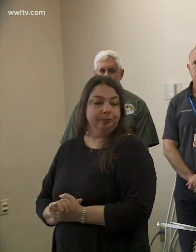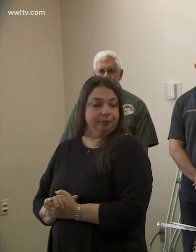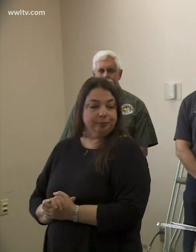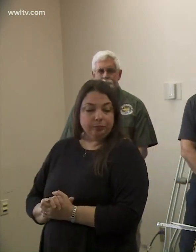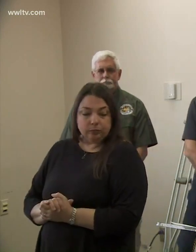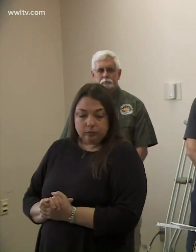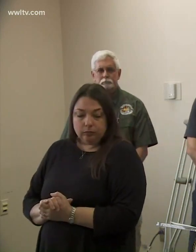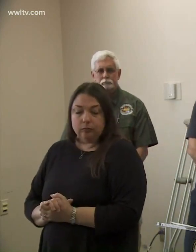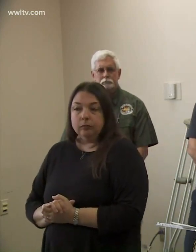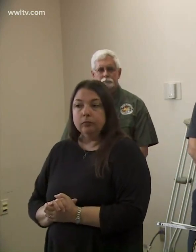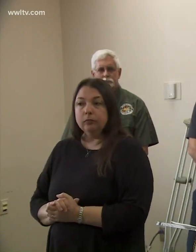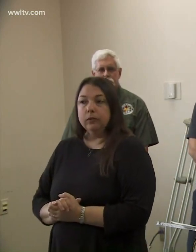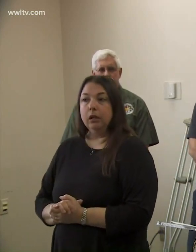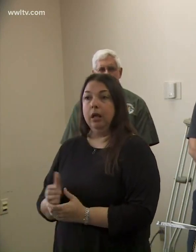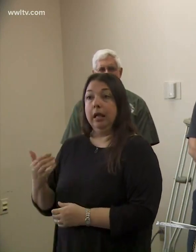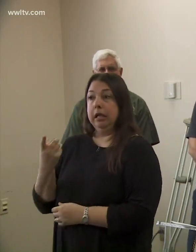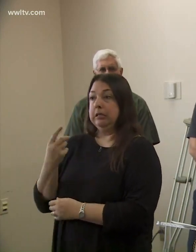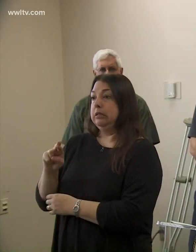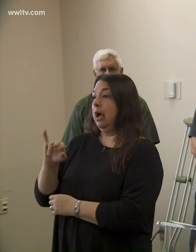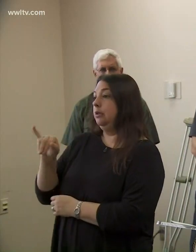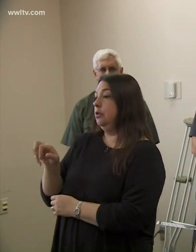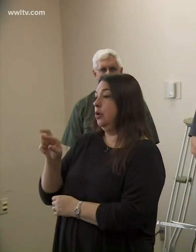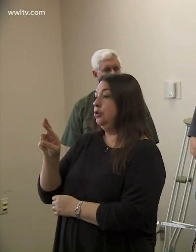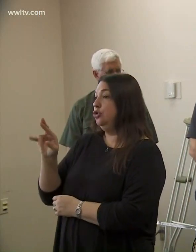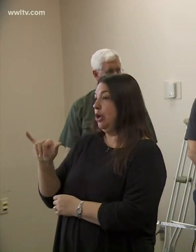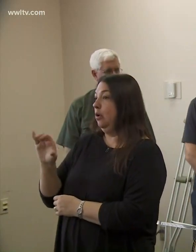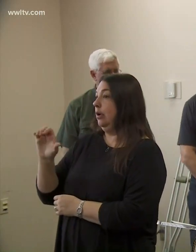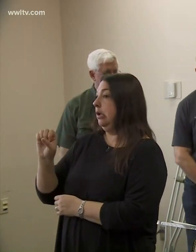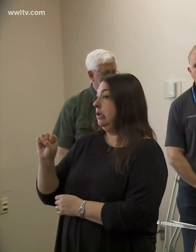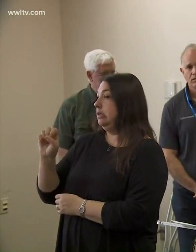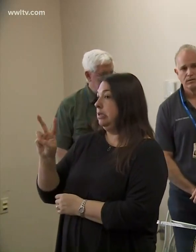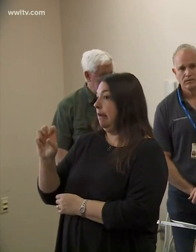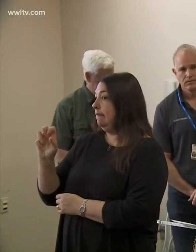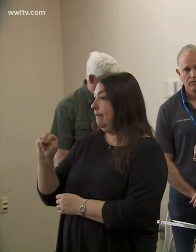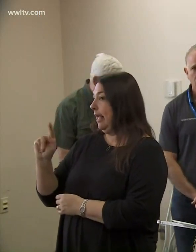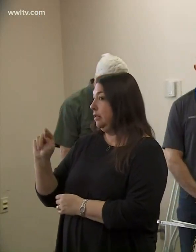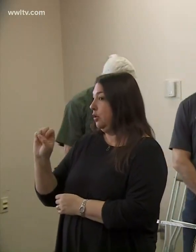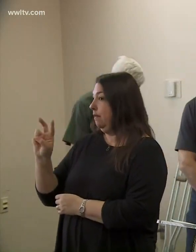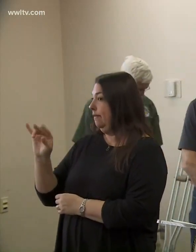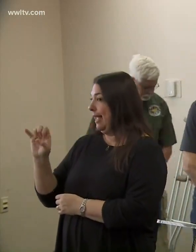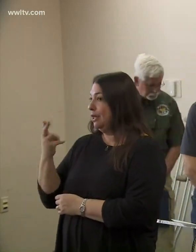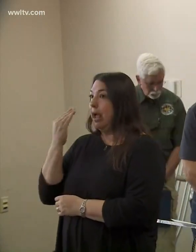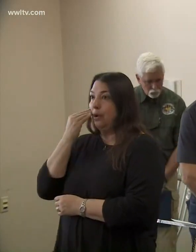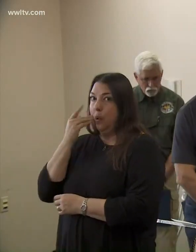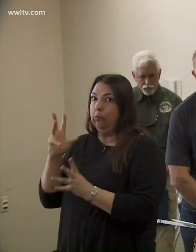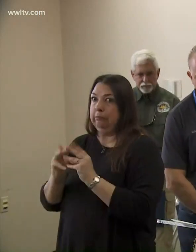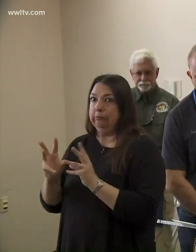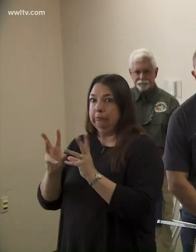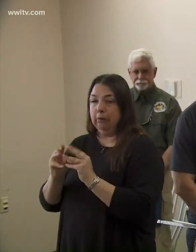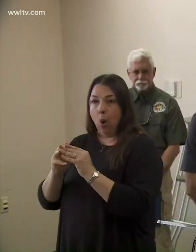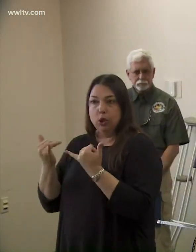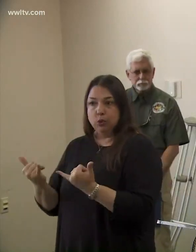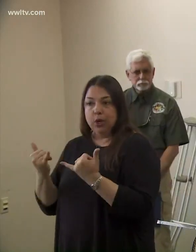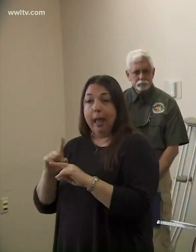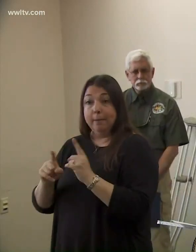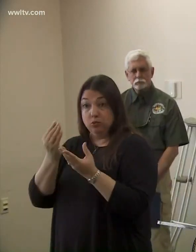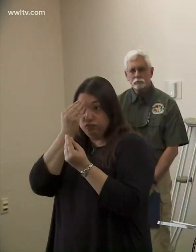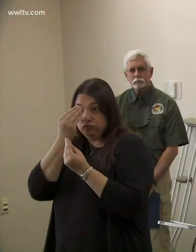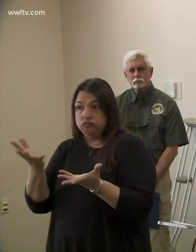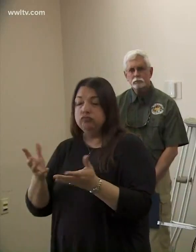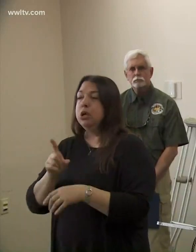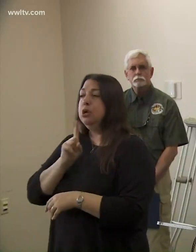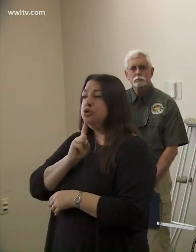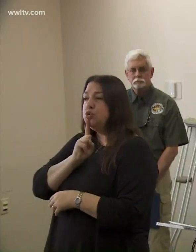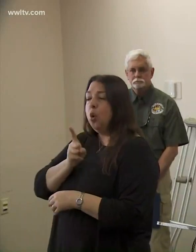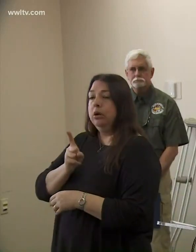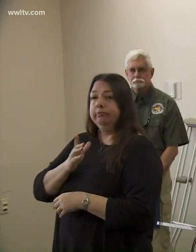Um, and we have, um, Dr. Jerry Satanovich here. If you do, I know you were on a lot of conference calls today, so if you would like to share some of that information. Sure.